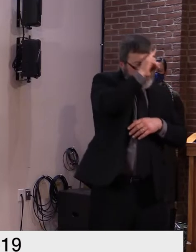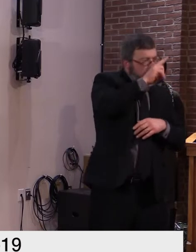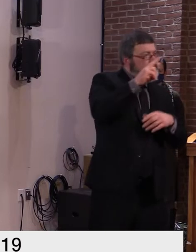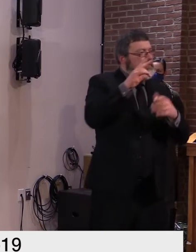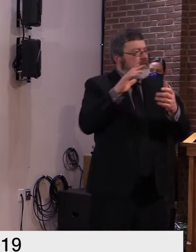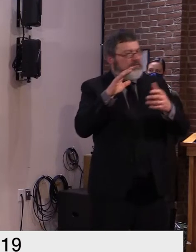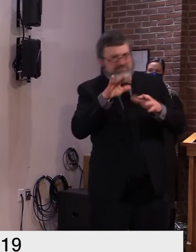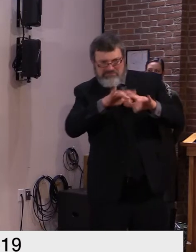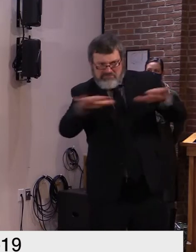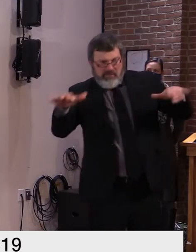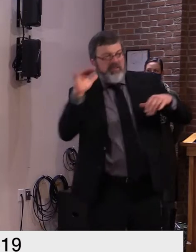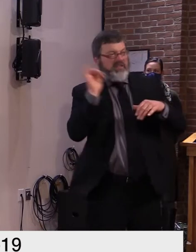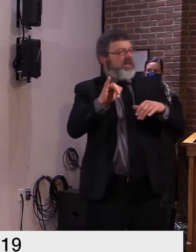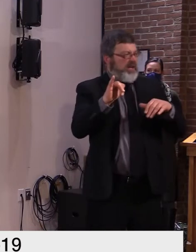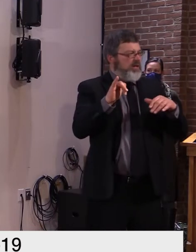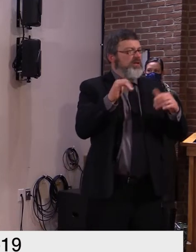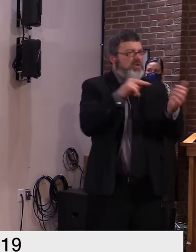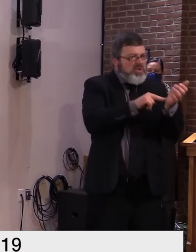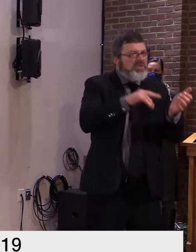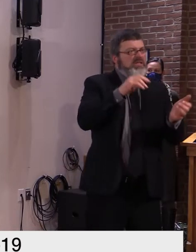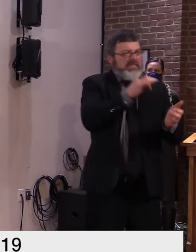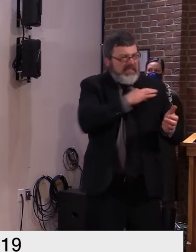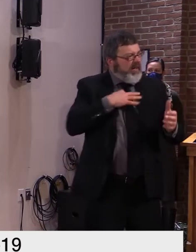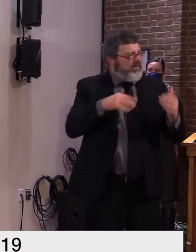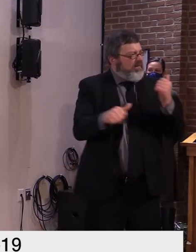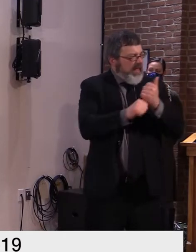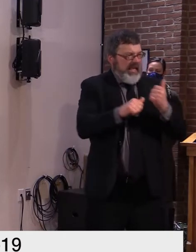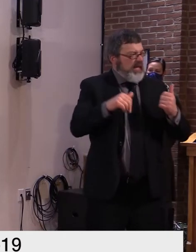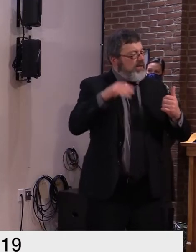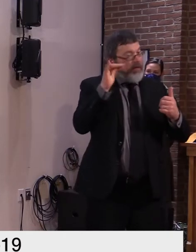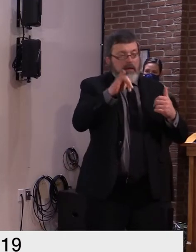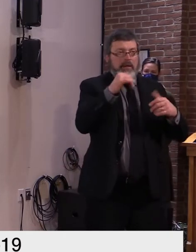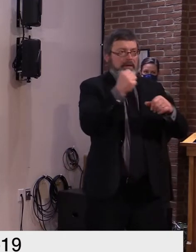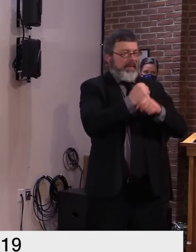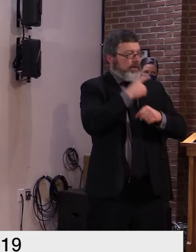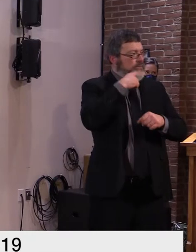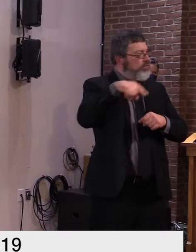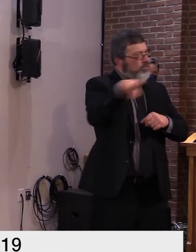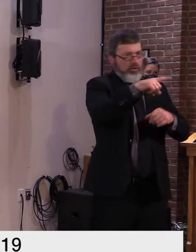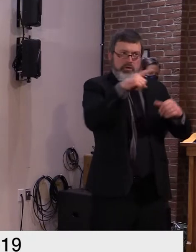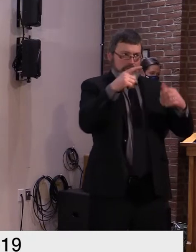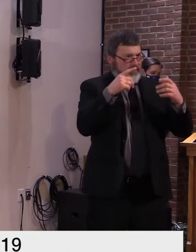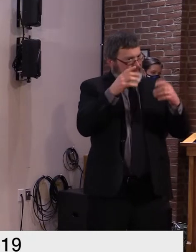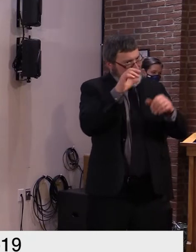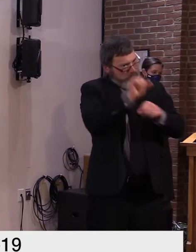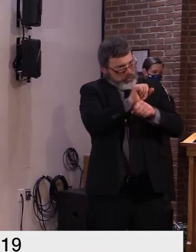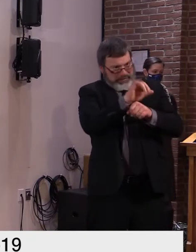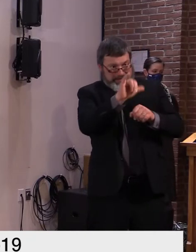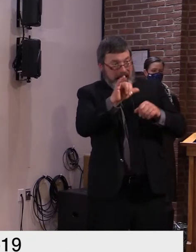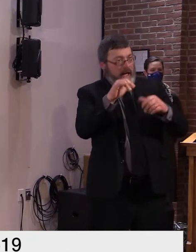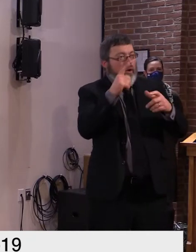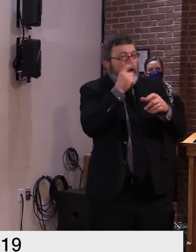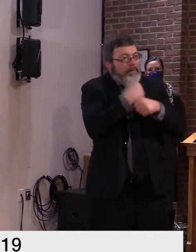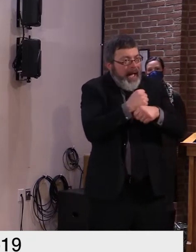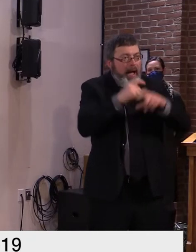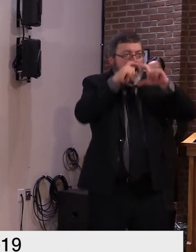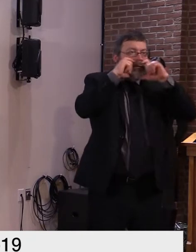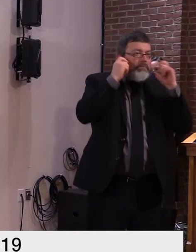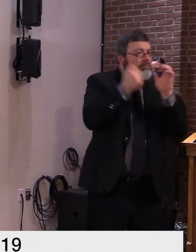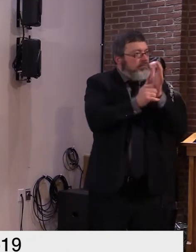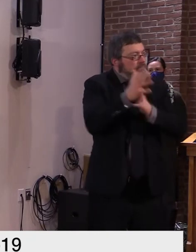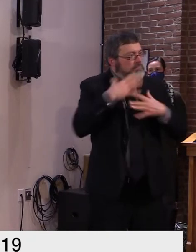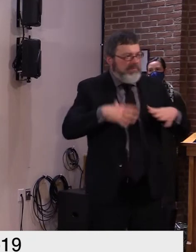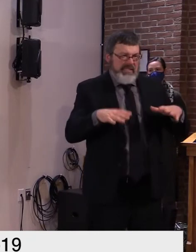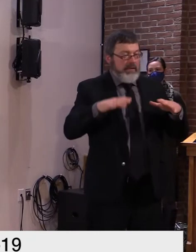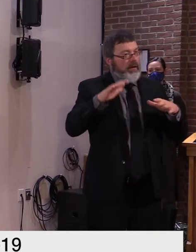equipment along with recommended safety precautions make health care settings safe for patients providers and staff however this